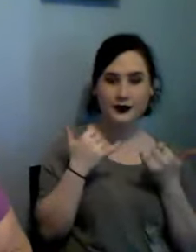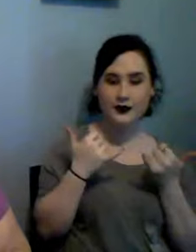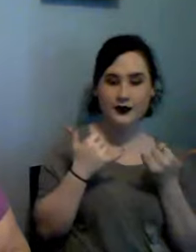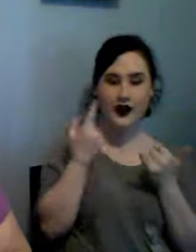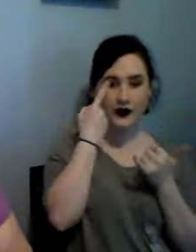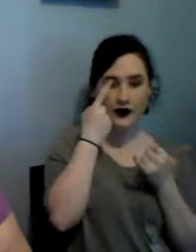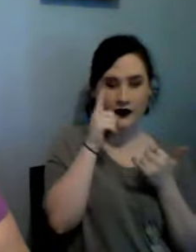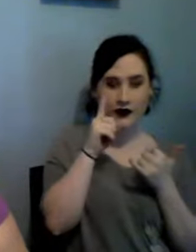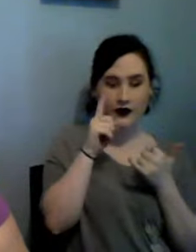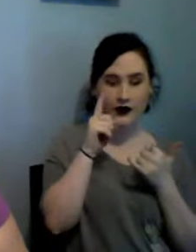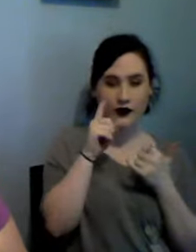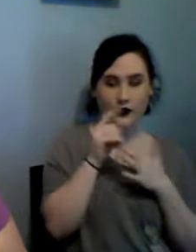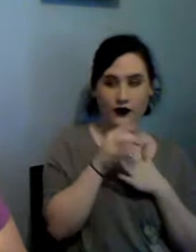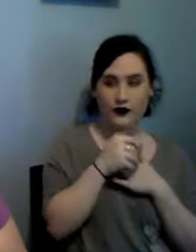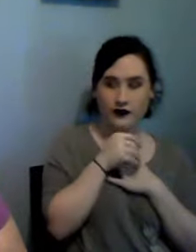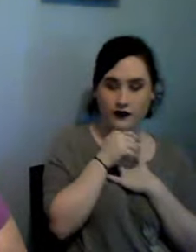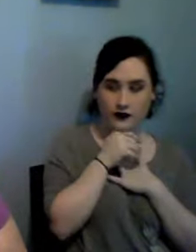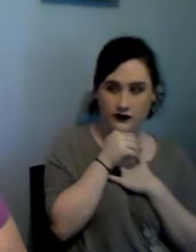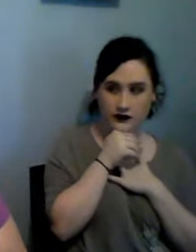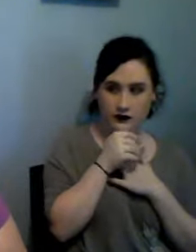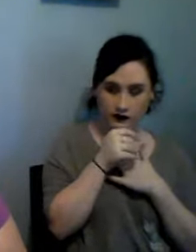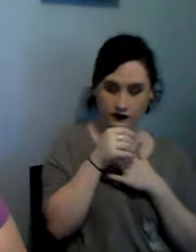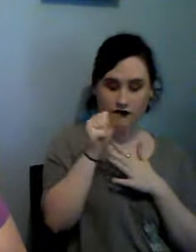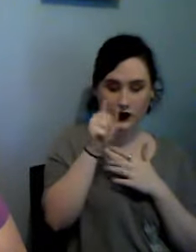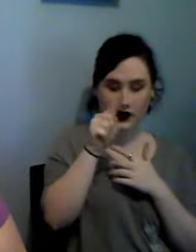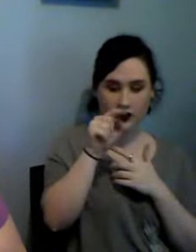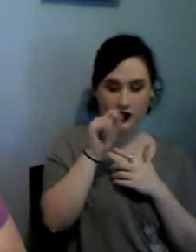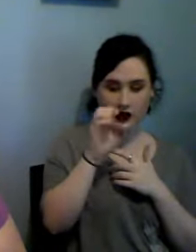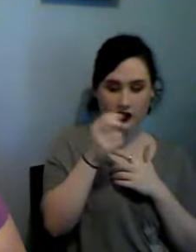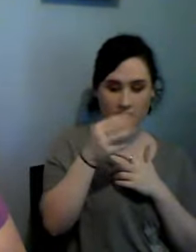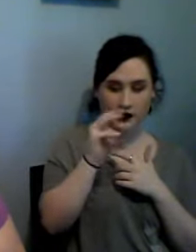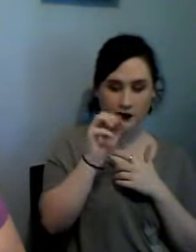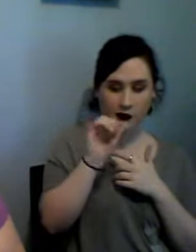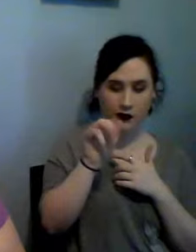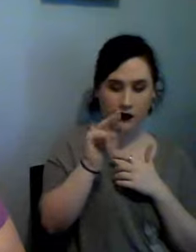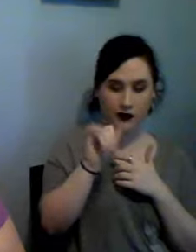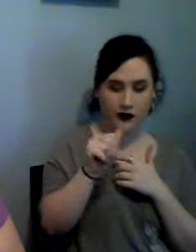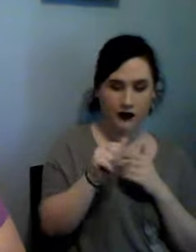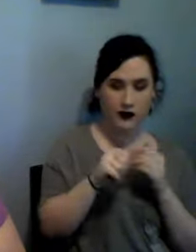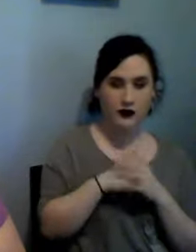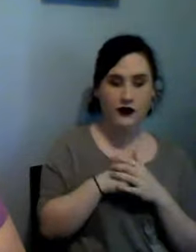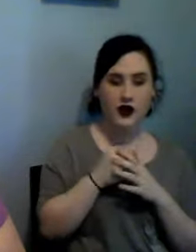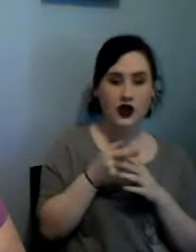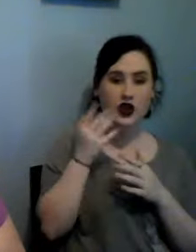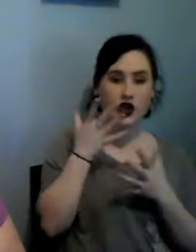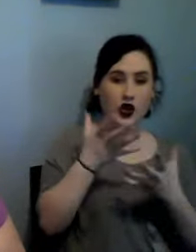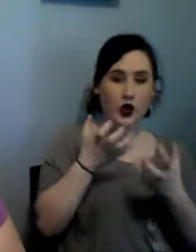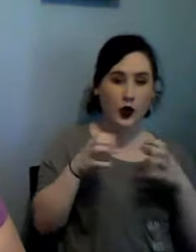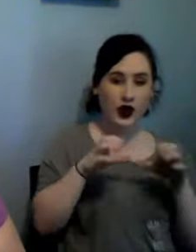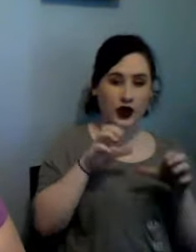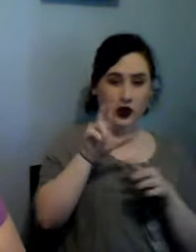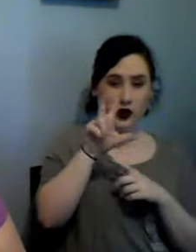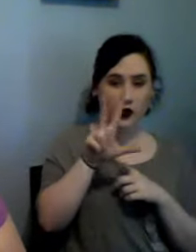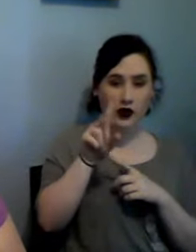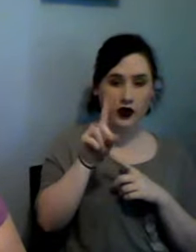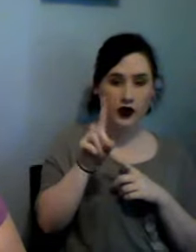stitch mania I want to do 31 starts in the 31